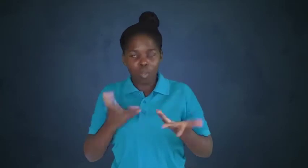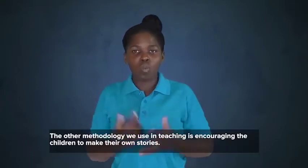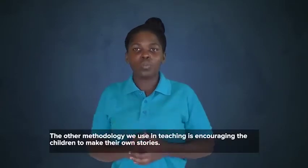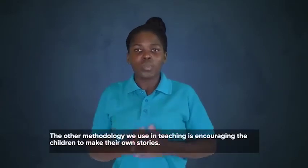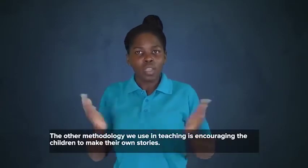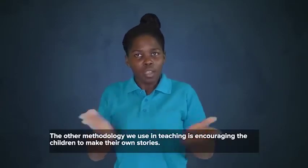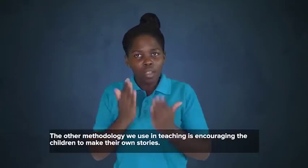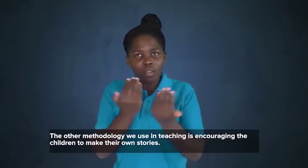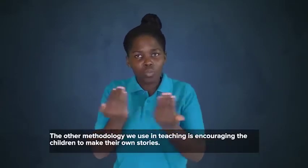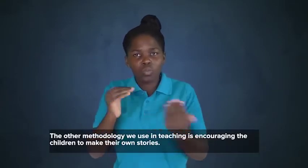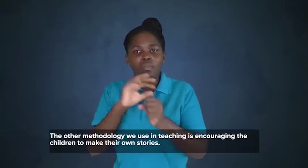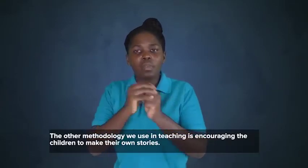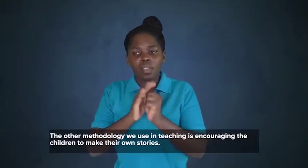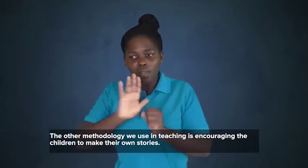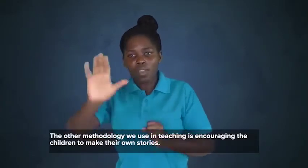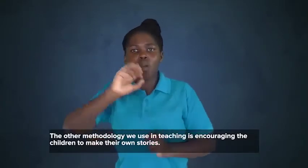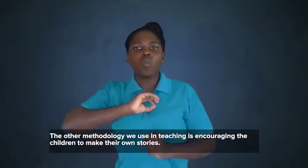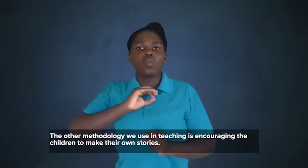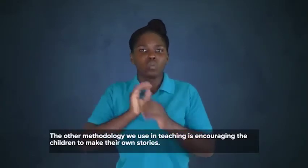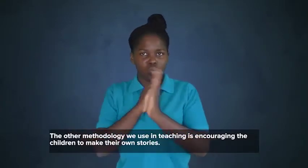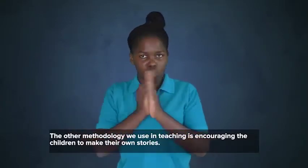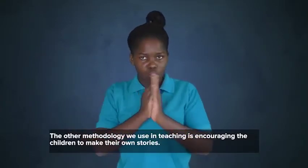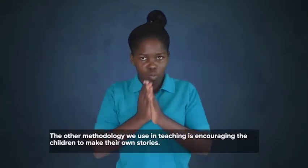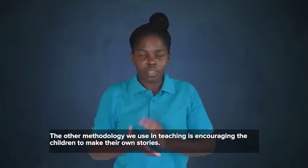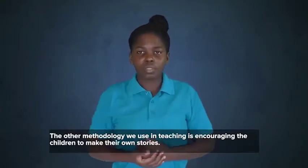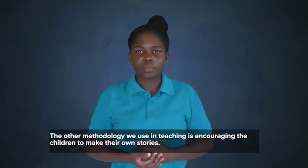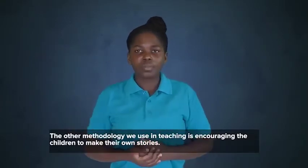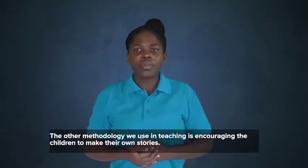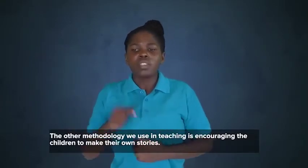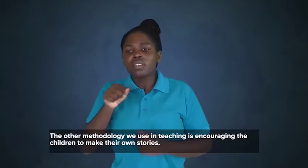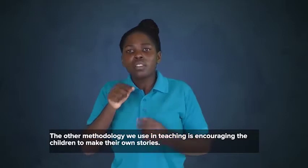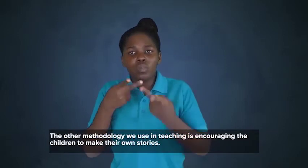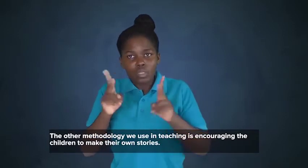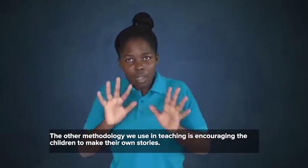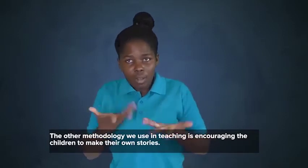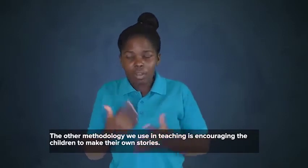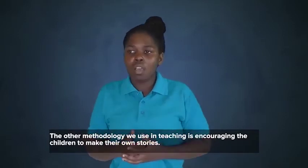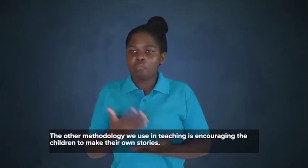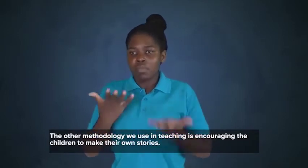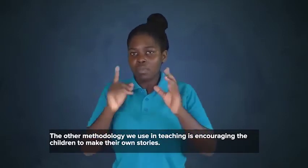The other methodology we use in teaching is encouraging the children to make their own stories.